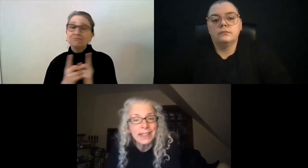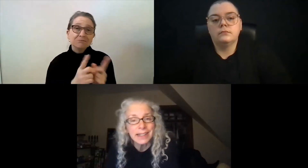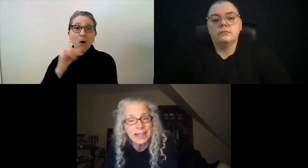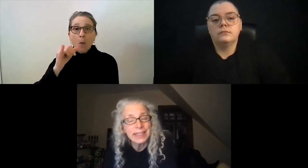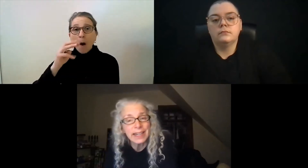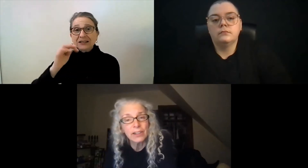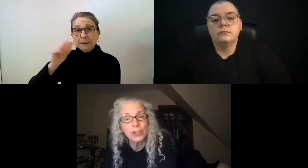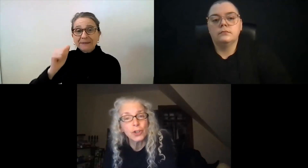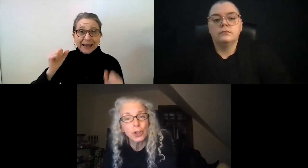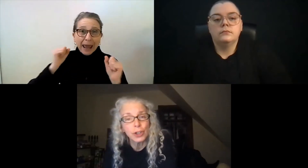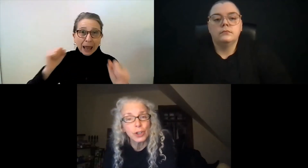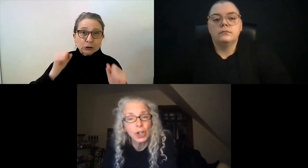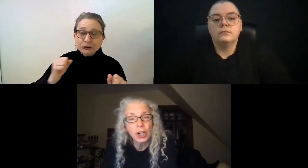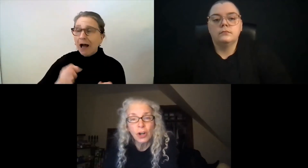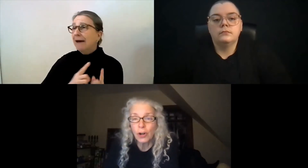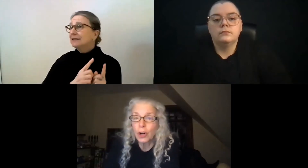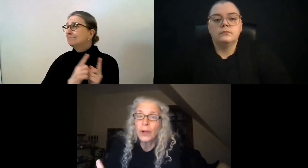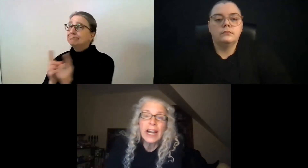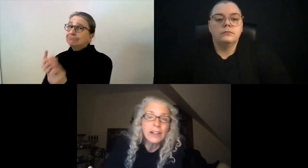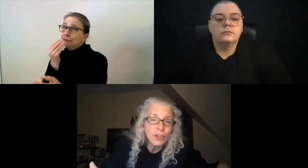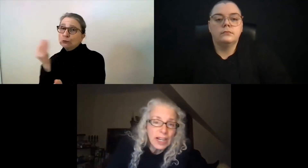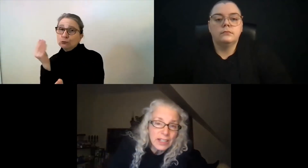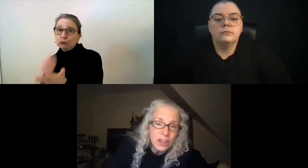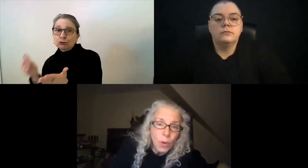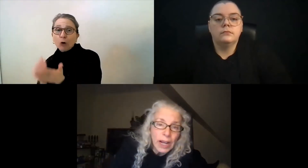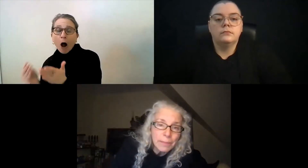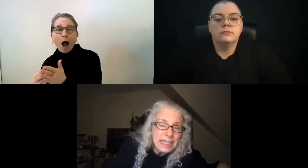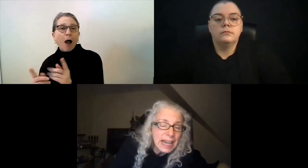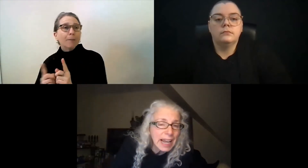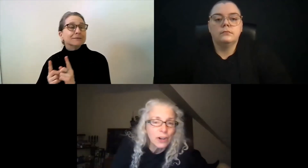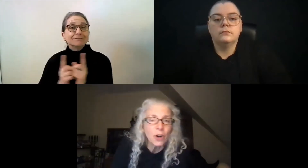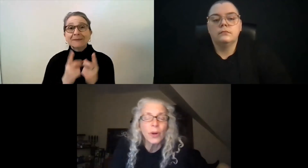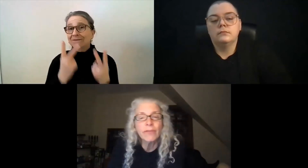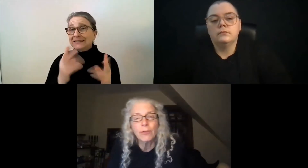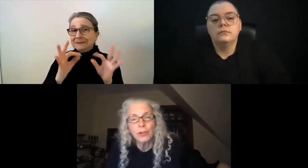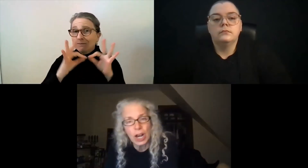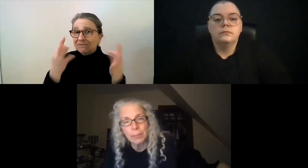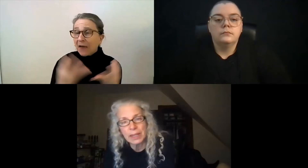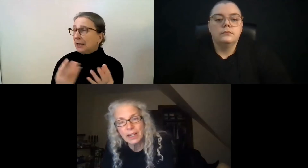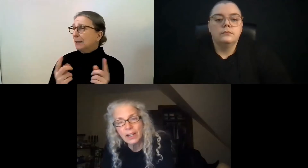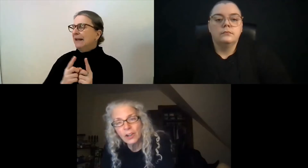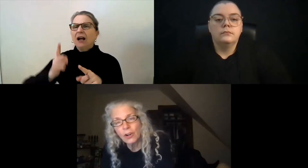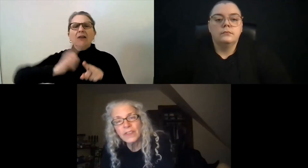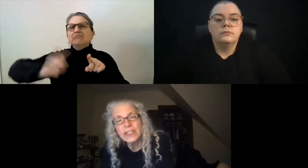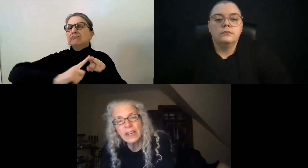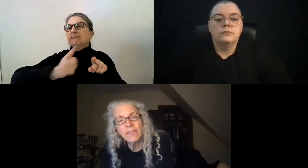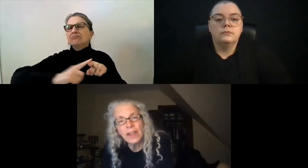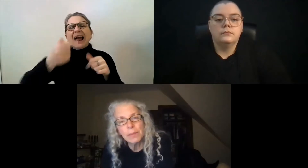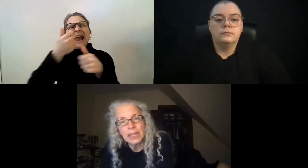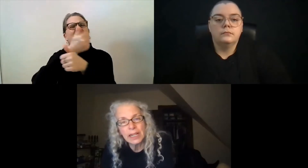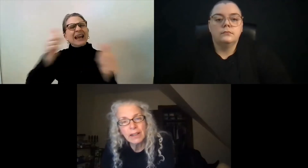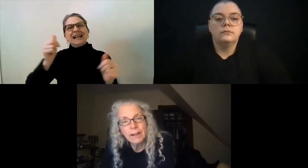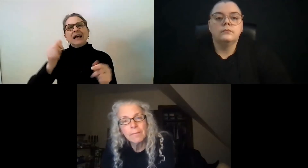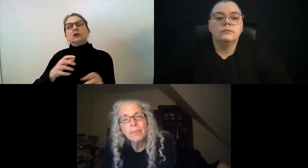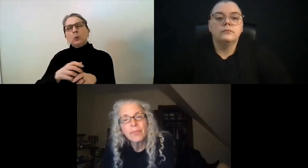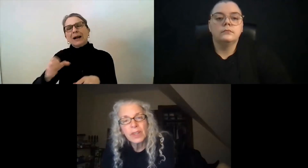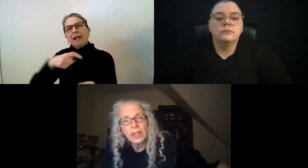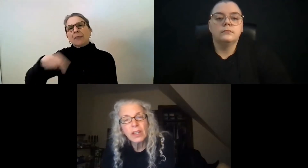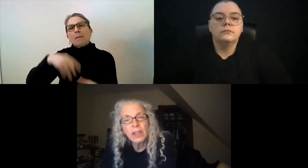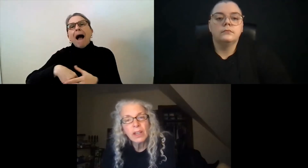access, let's say, to church or going to exercise at the YMCA or going food shopping or visiting family.